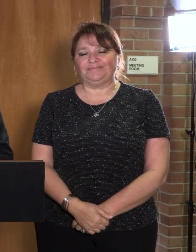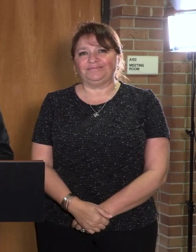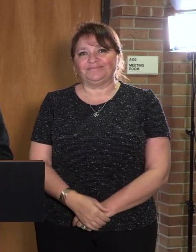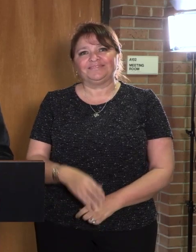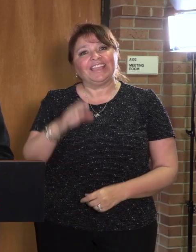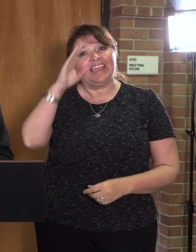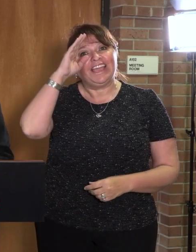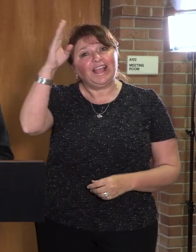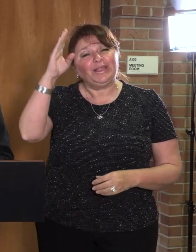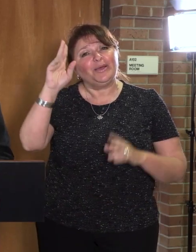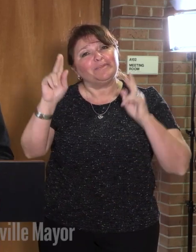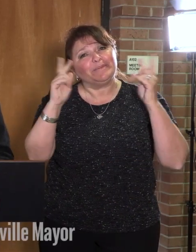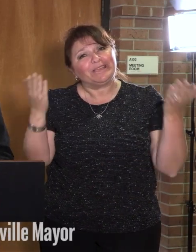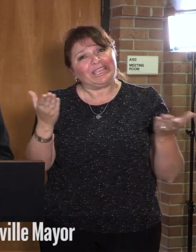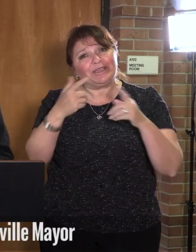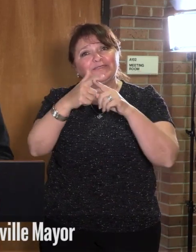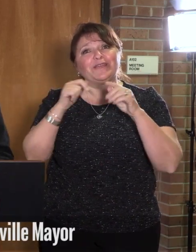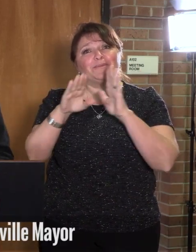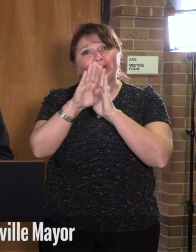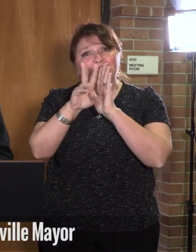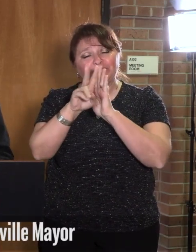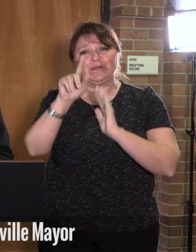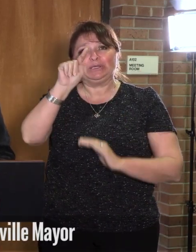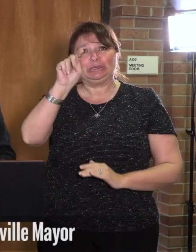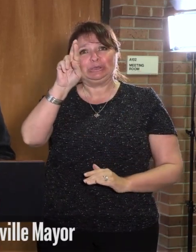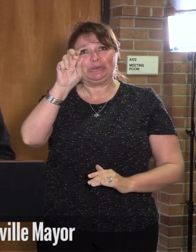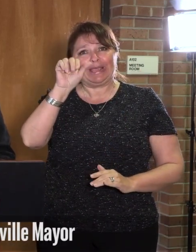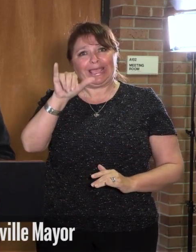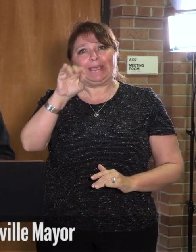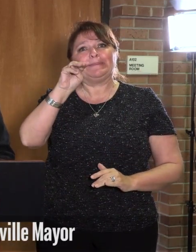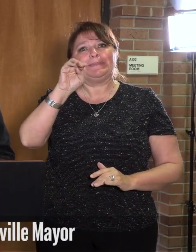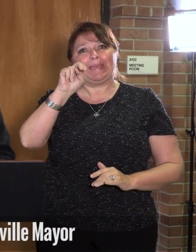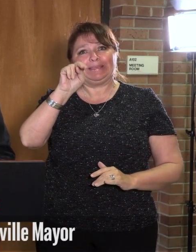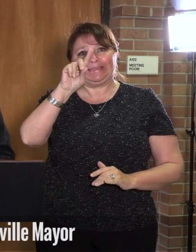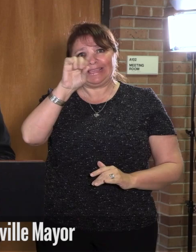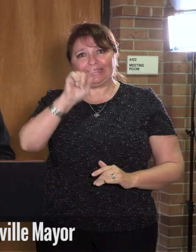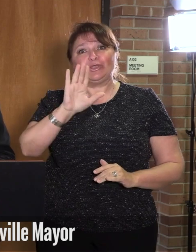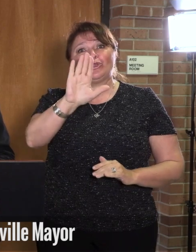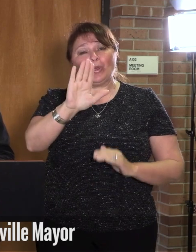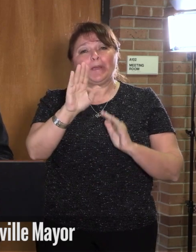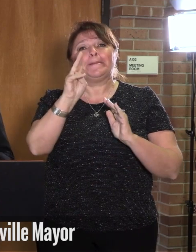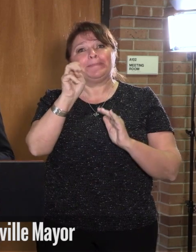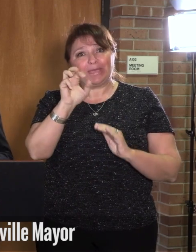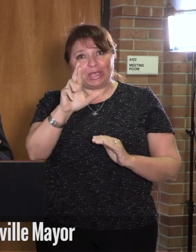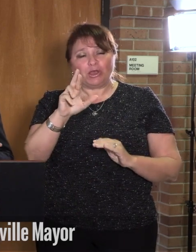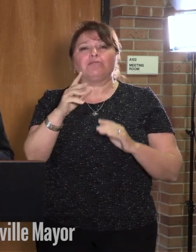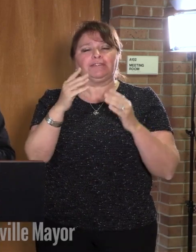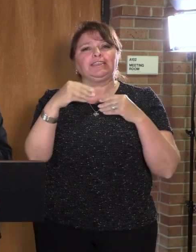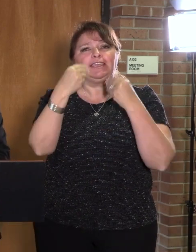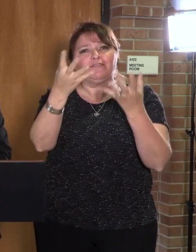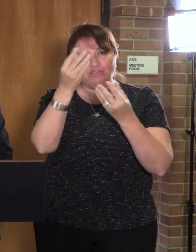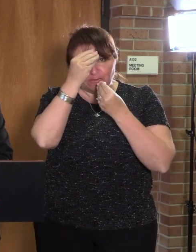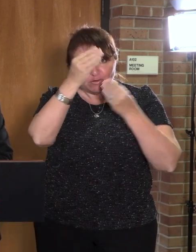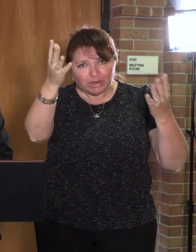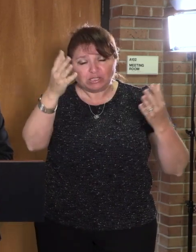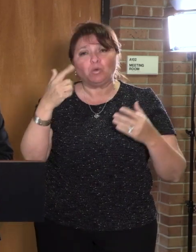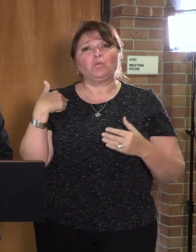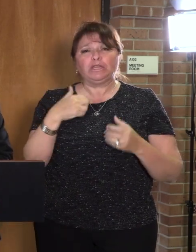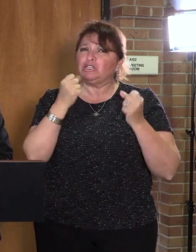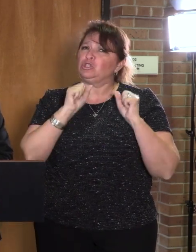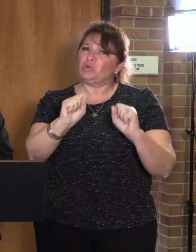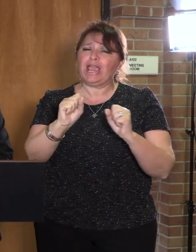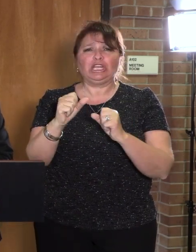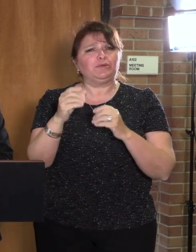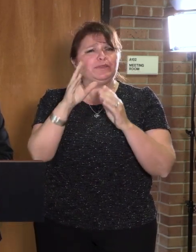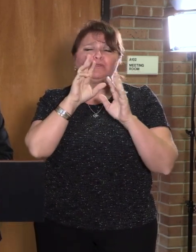Hello, citizens of Brownsville. is Trey Mendez, your mayor, giving you an afternoon update. We're going to be trying to be as